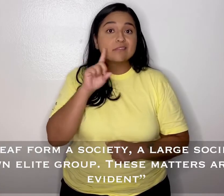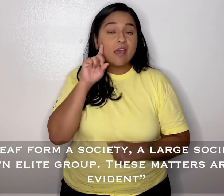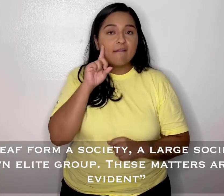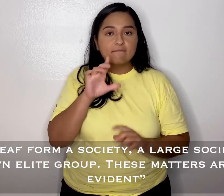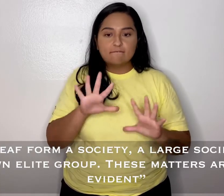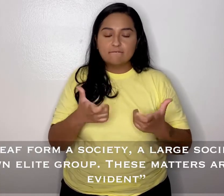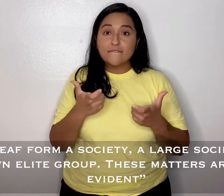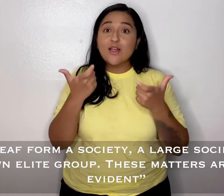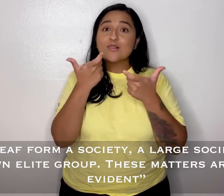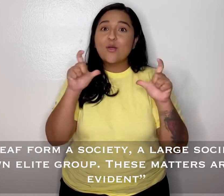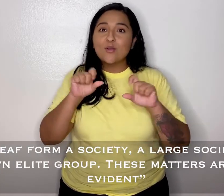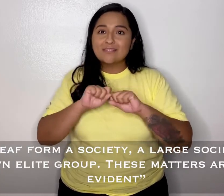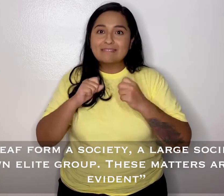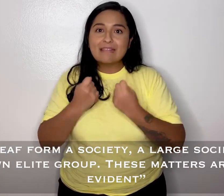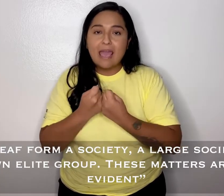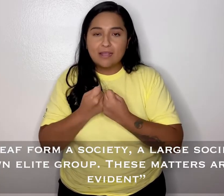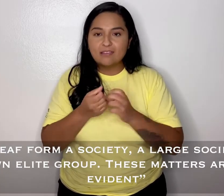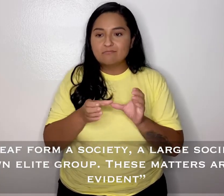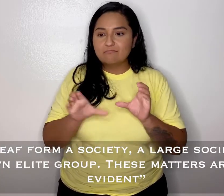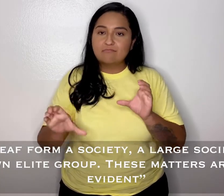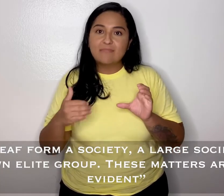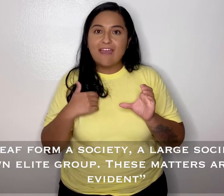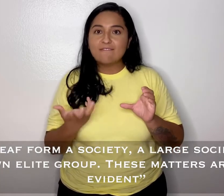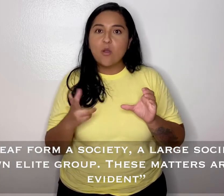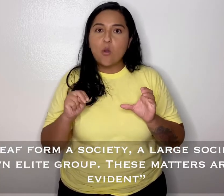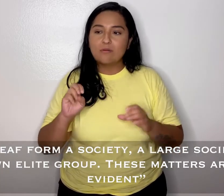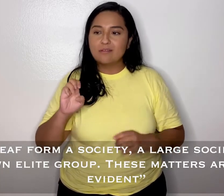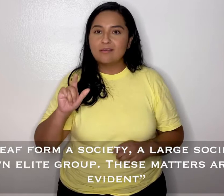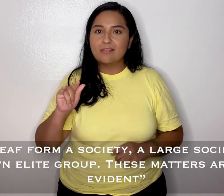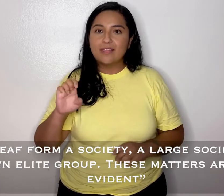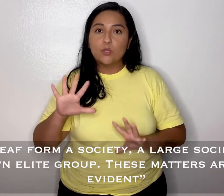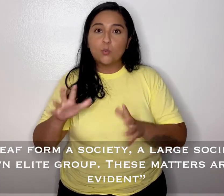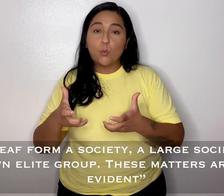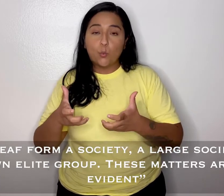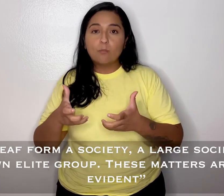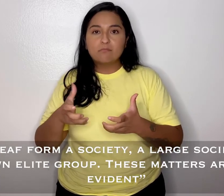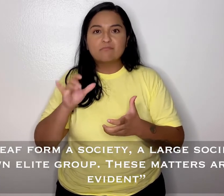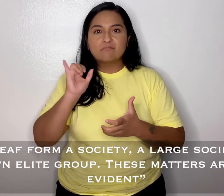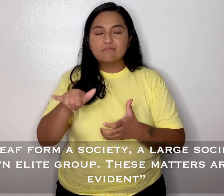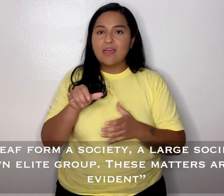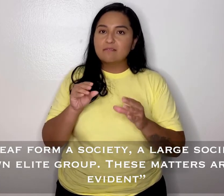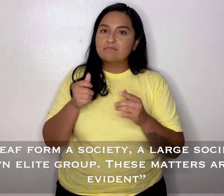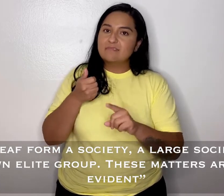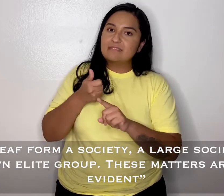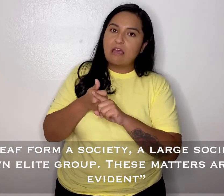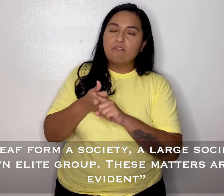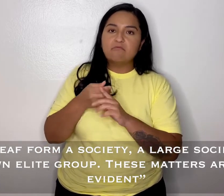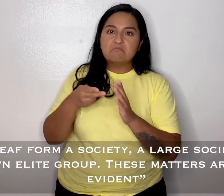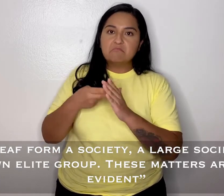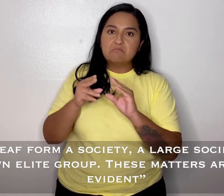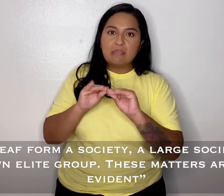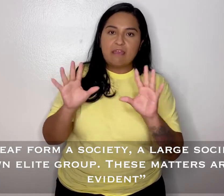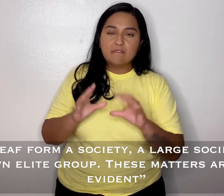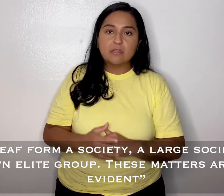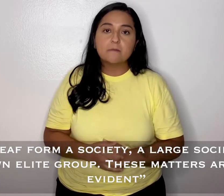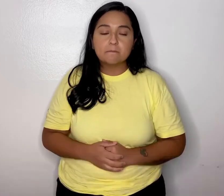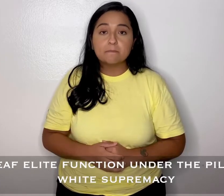The Deaf form a society, a large society with its own elite group. These matters are self-evident. End quote.